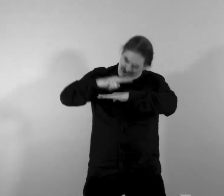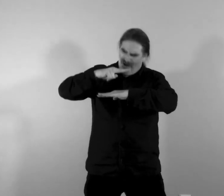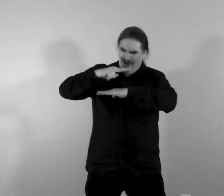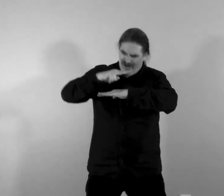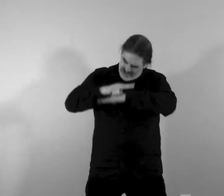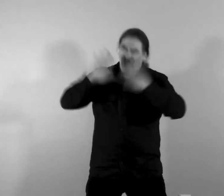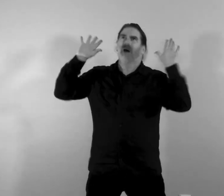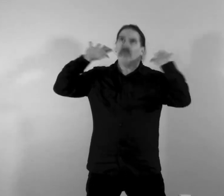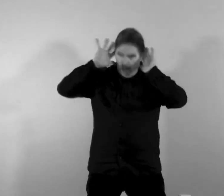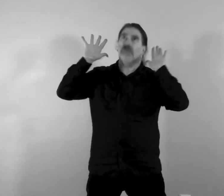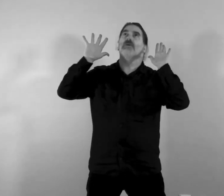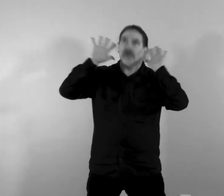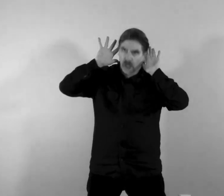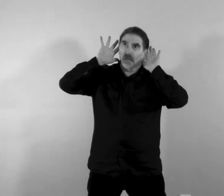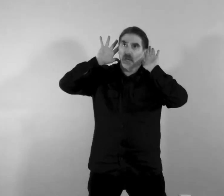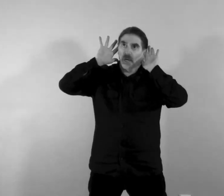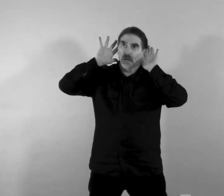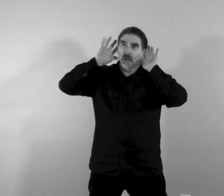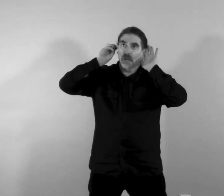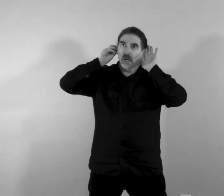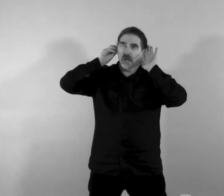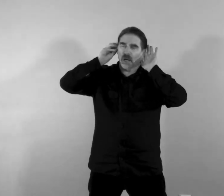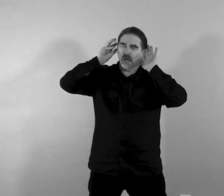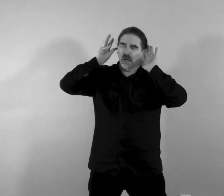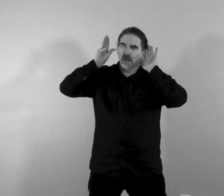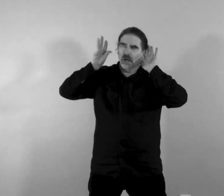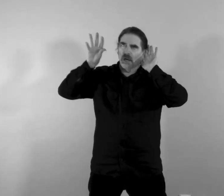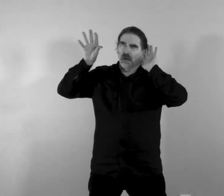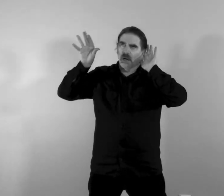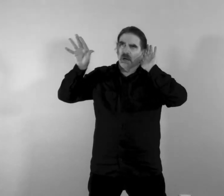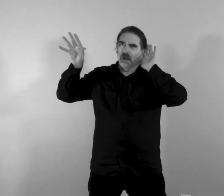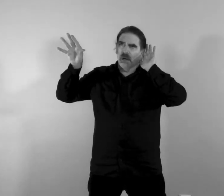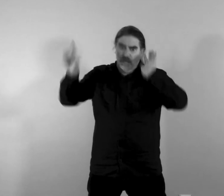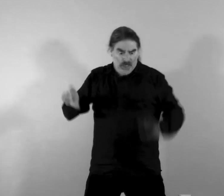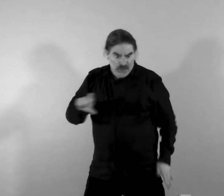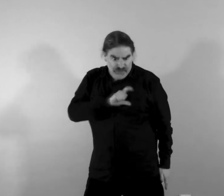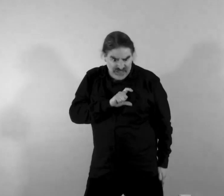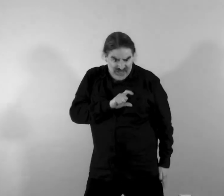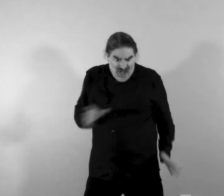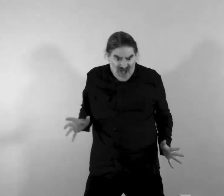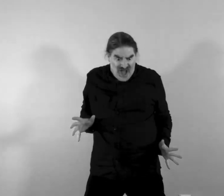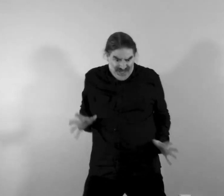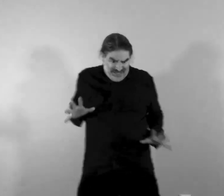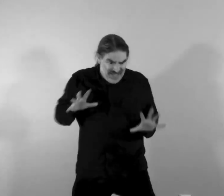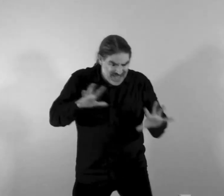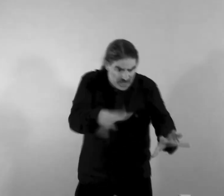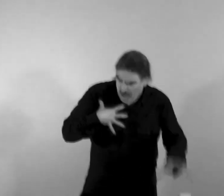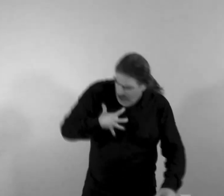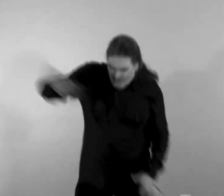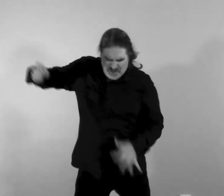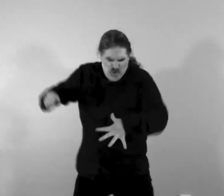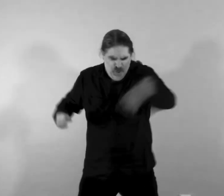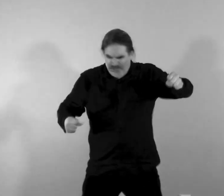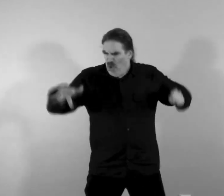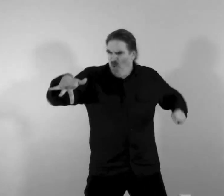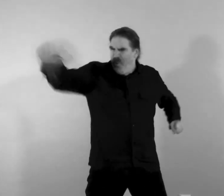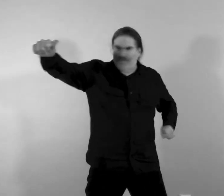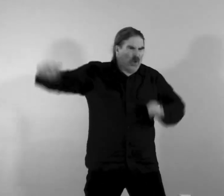hits his head bleeding a policeman pulls back into line